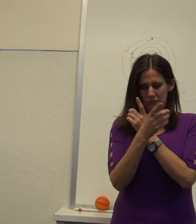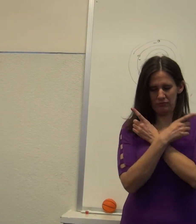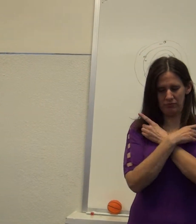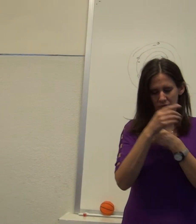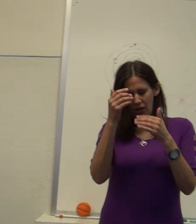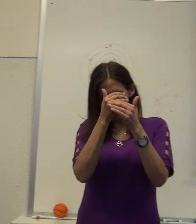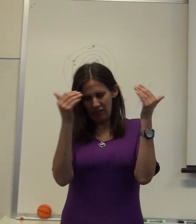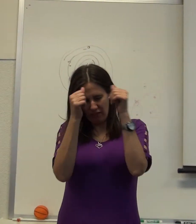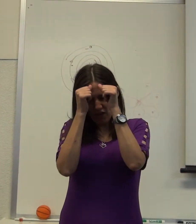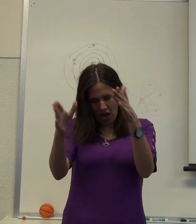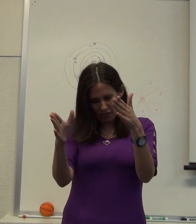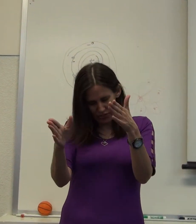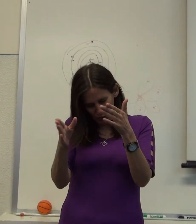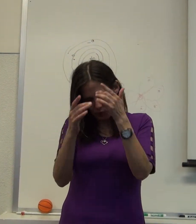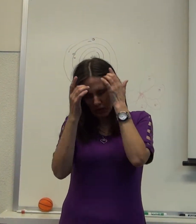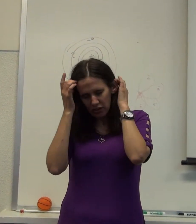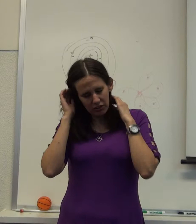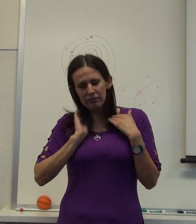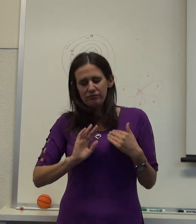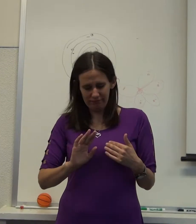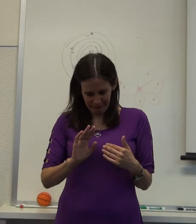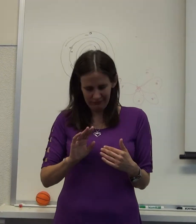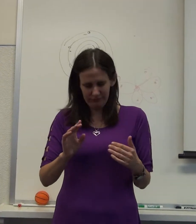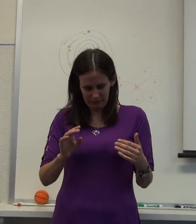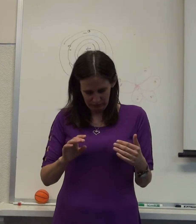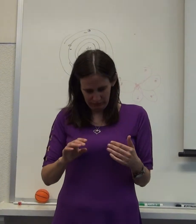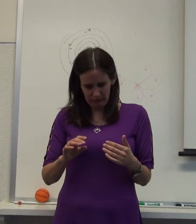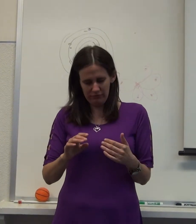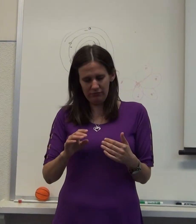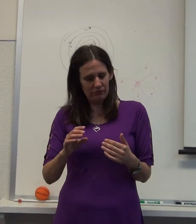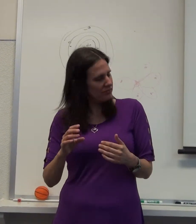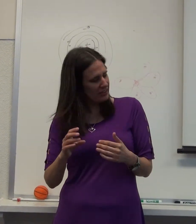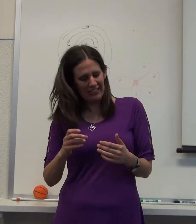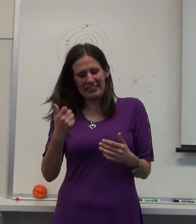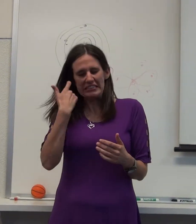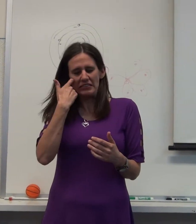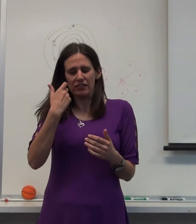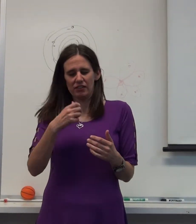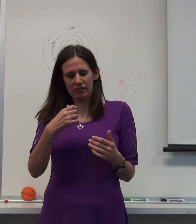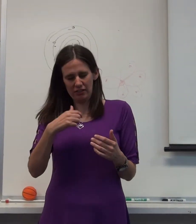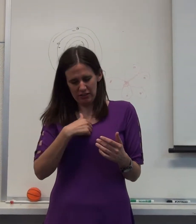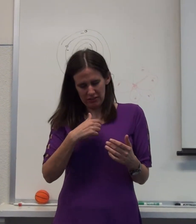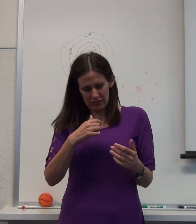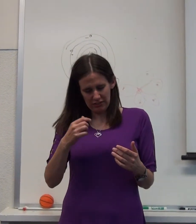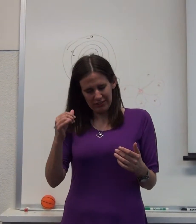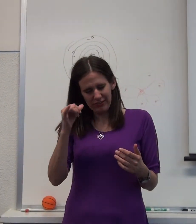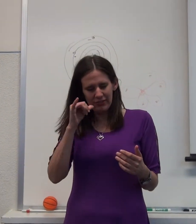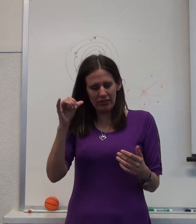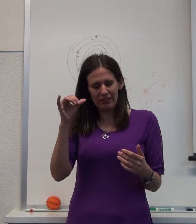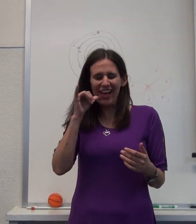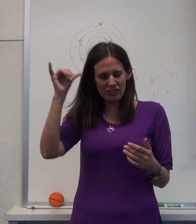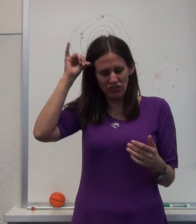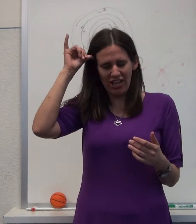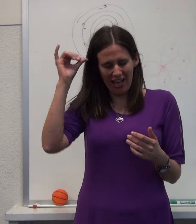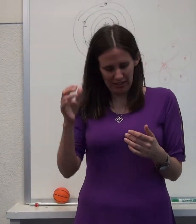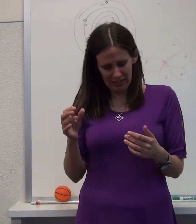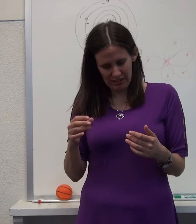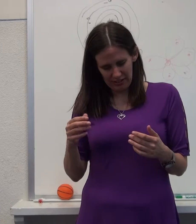Can you understand, Dennis? Do you have my father? She says yesterday.